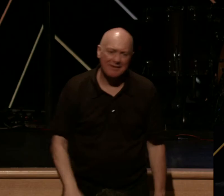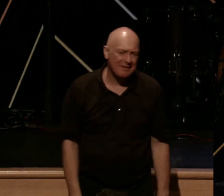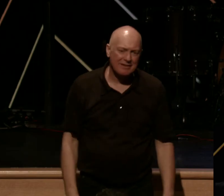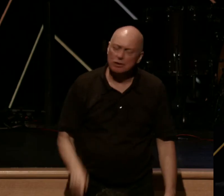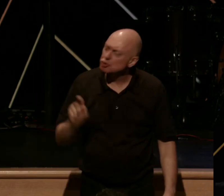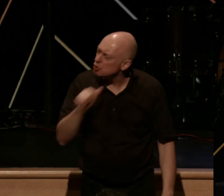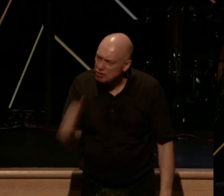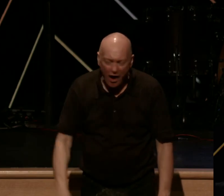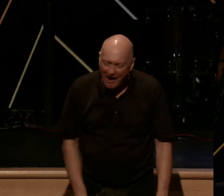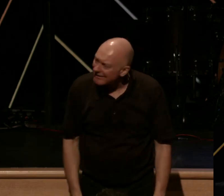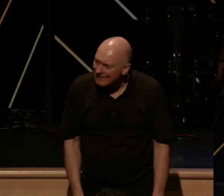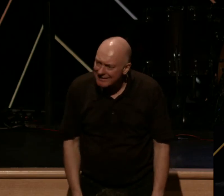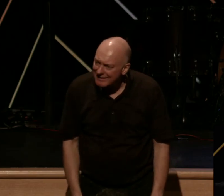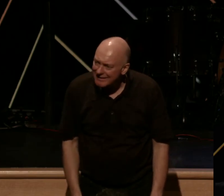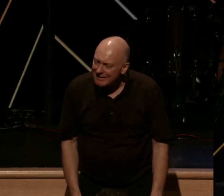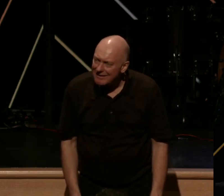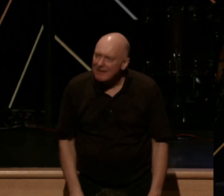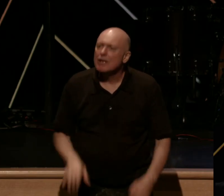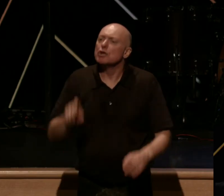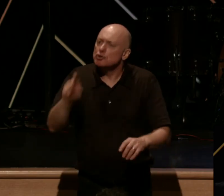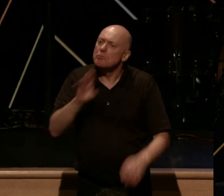That ought to be the way that we live our lives.